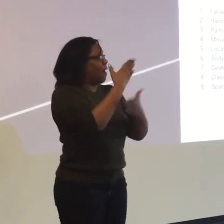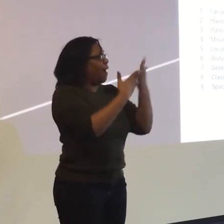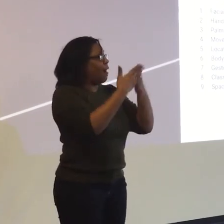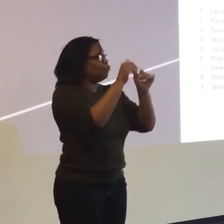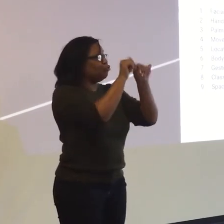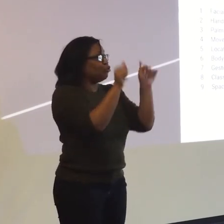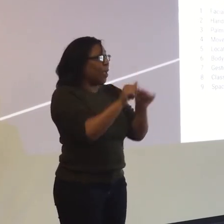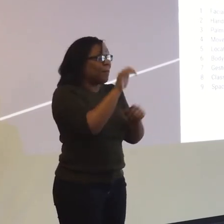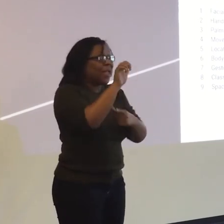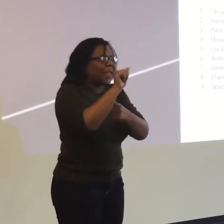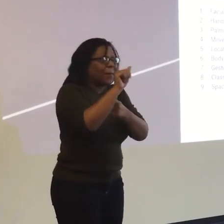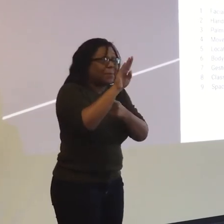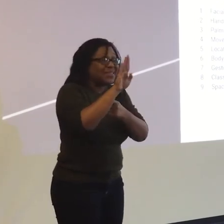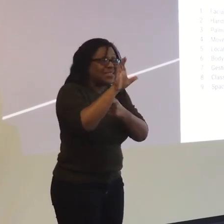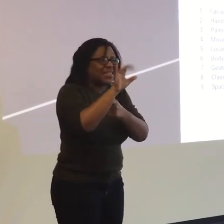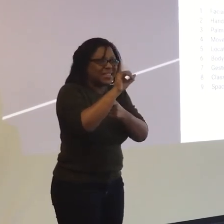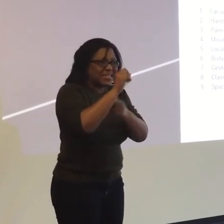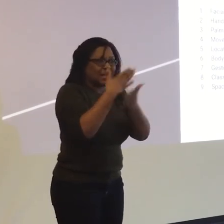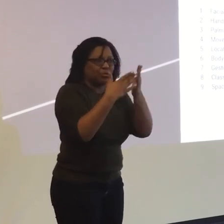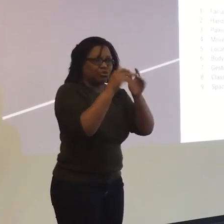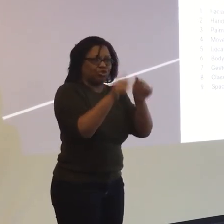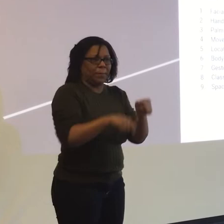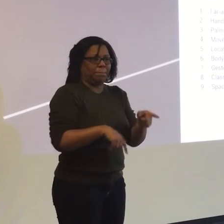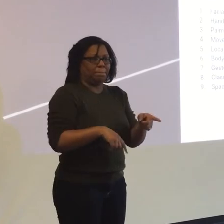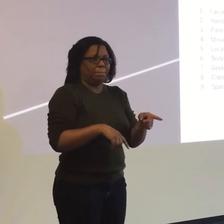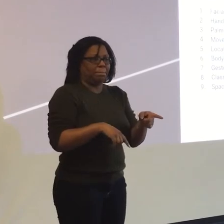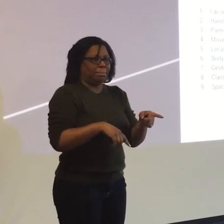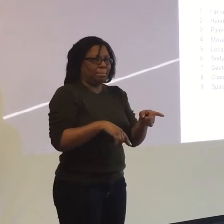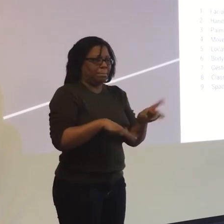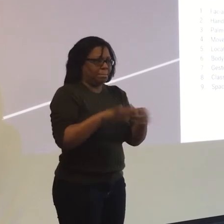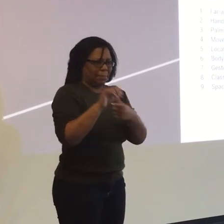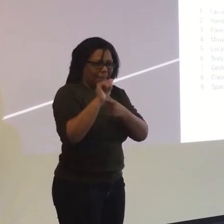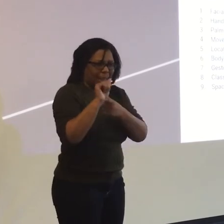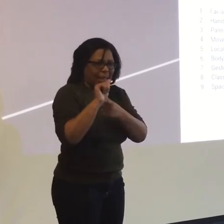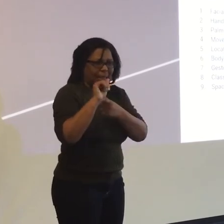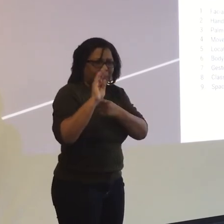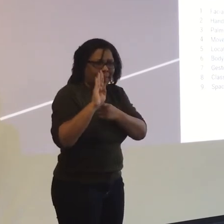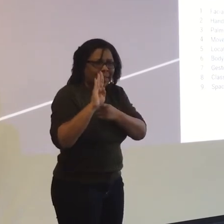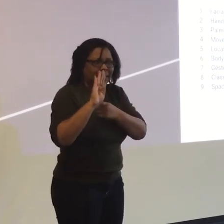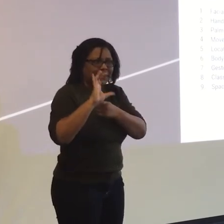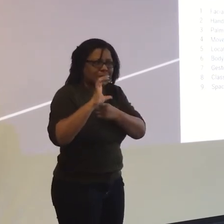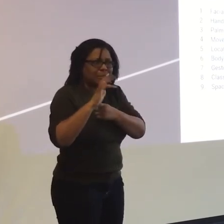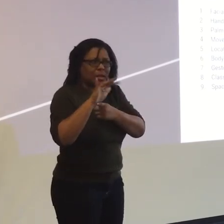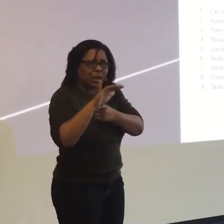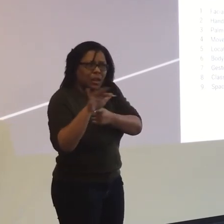Using the appropriate handshapes. The alphabets that you are spelling are handshapes.